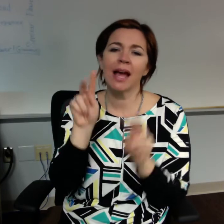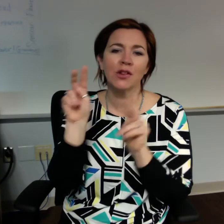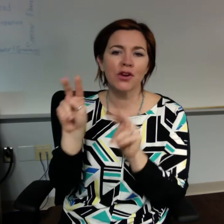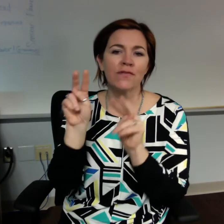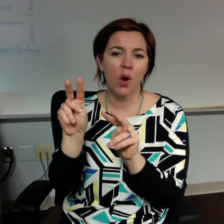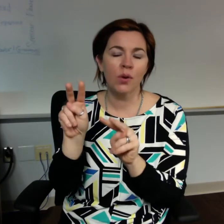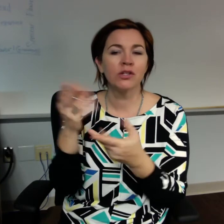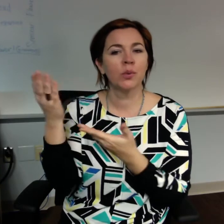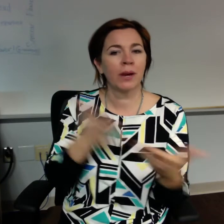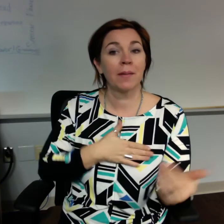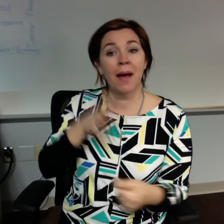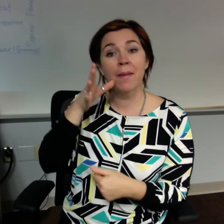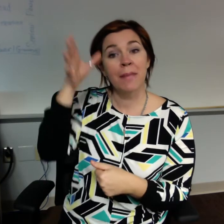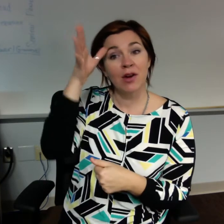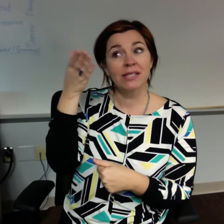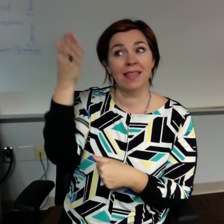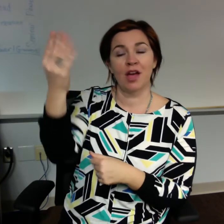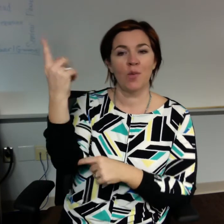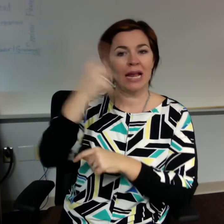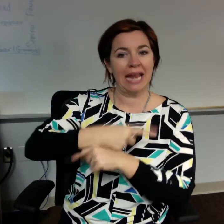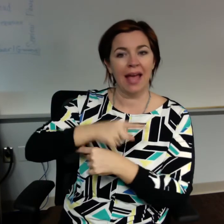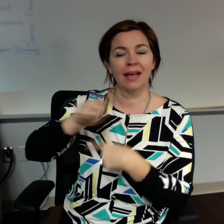they retire. Okay, thanks for listening, bye.